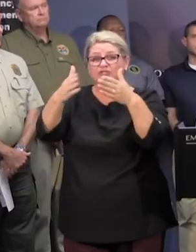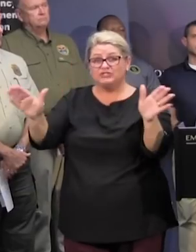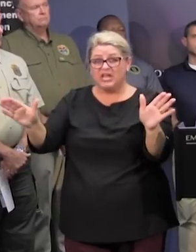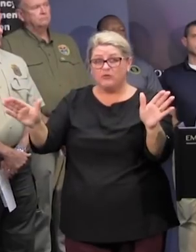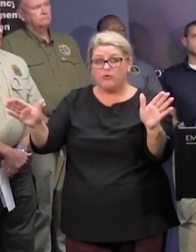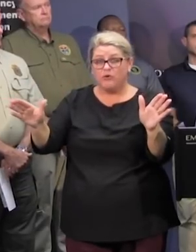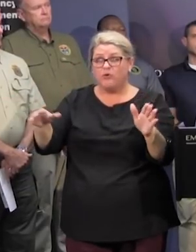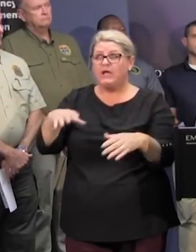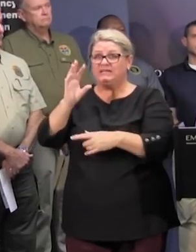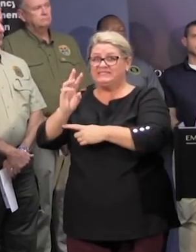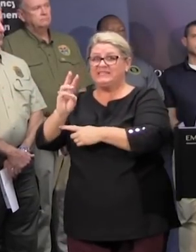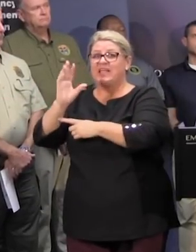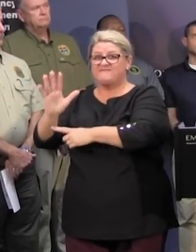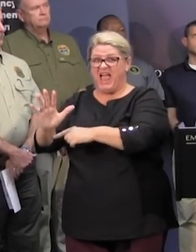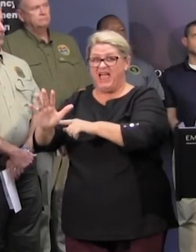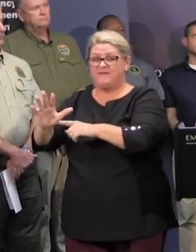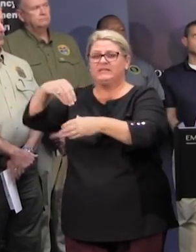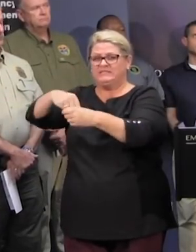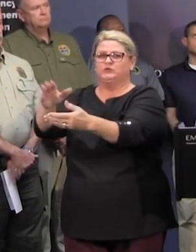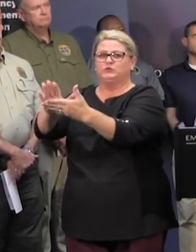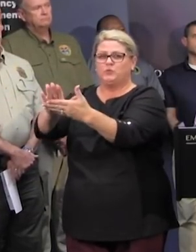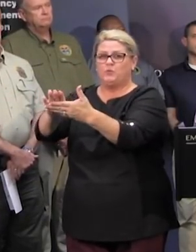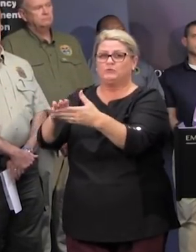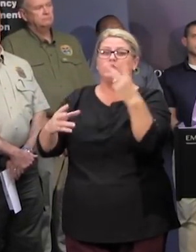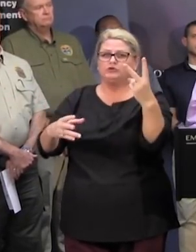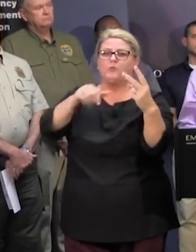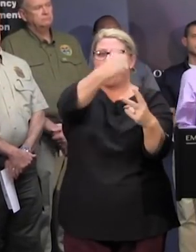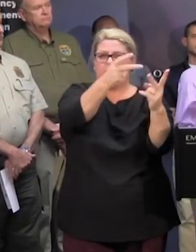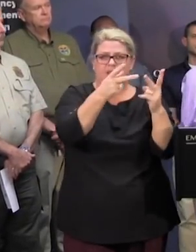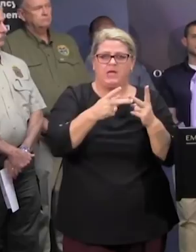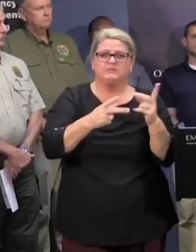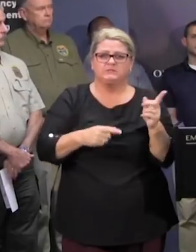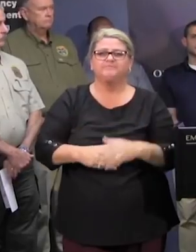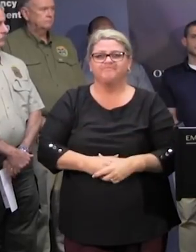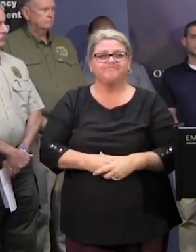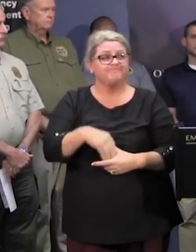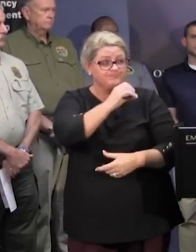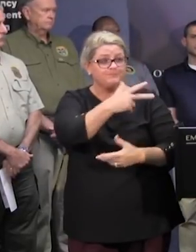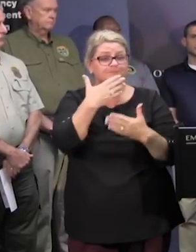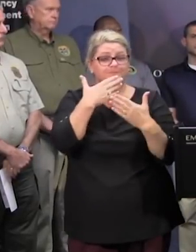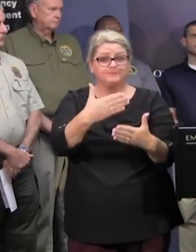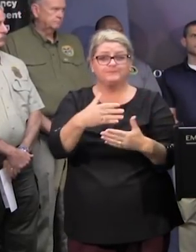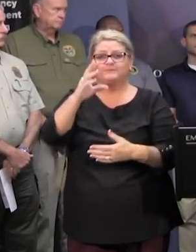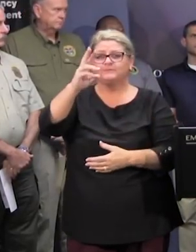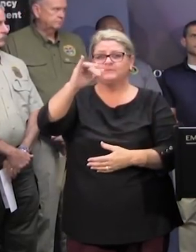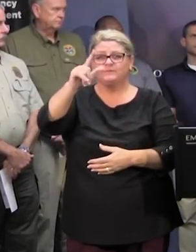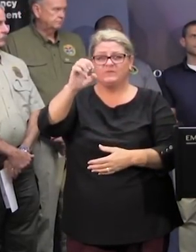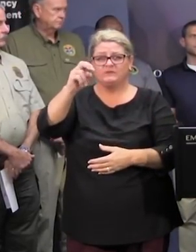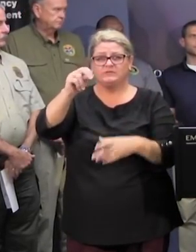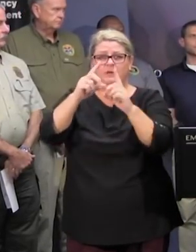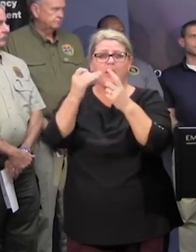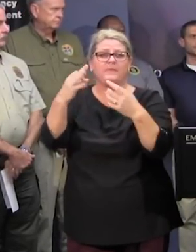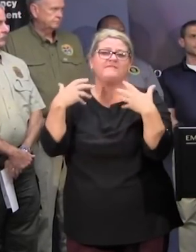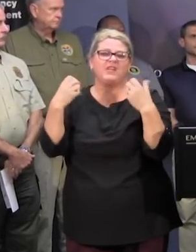65 of those were located in schools thank you thank you you ma'am david wilson department of